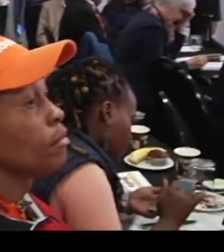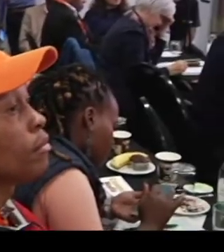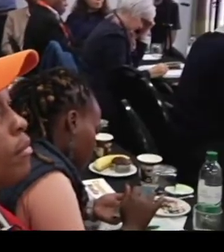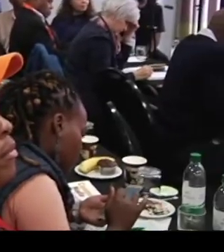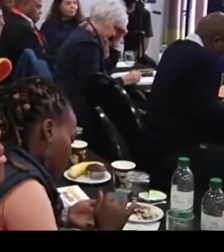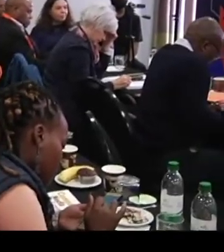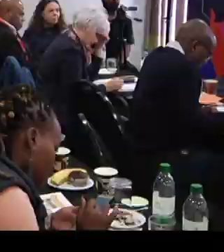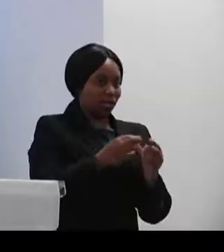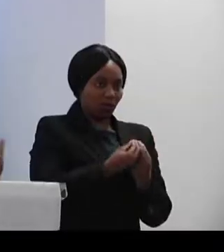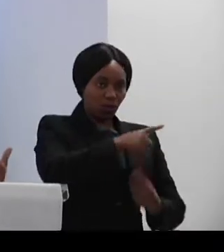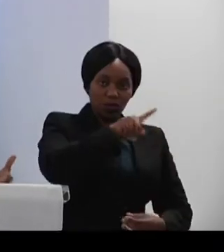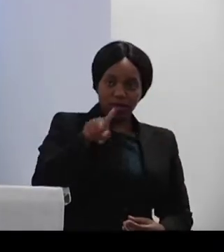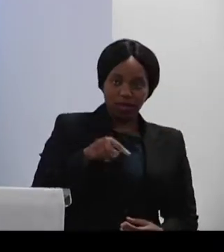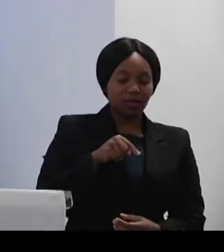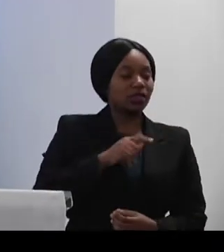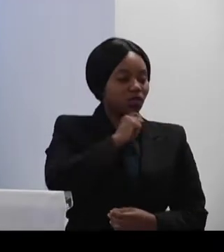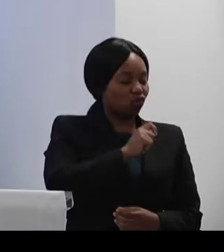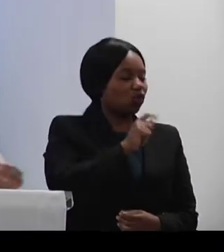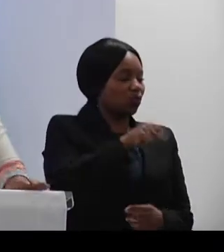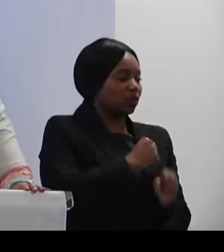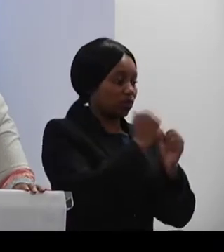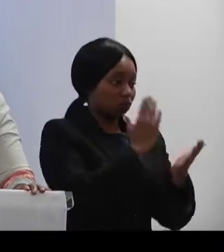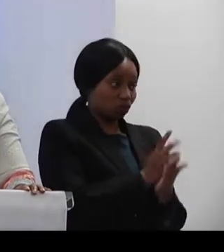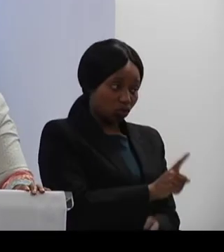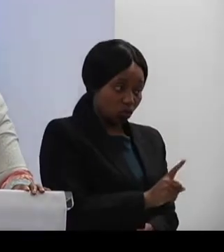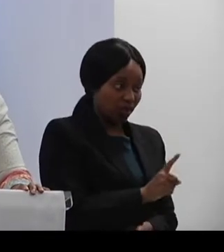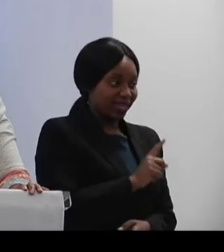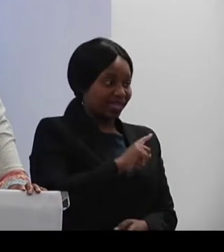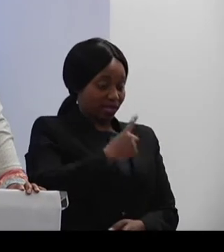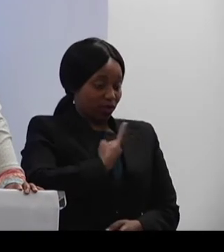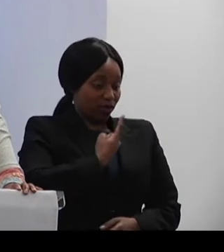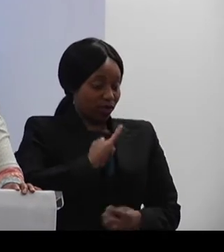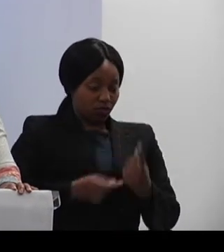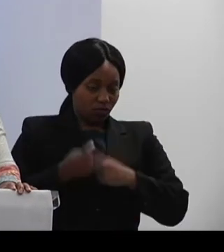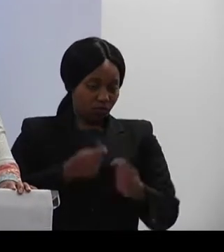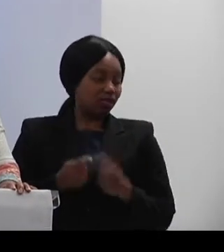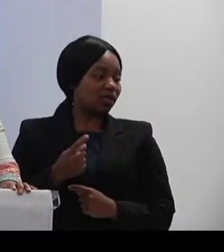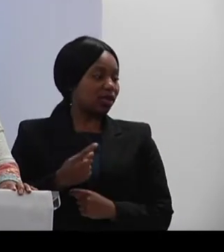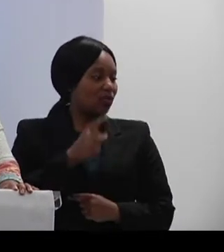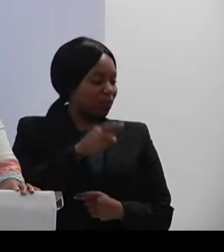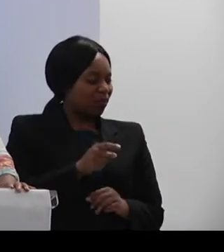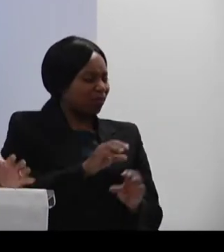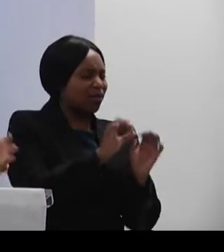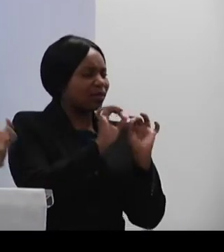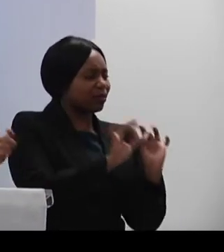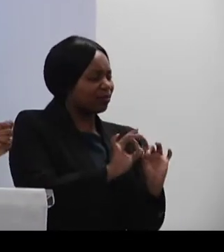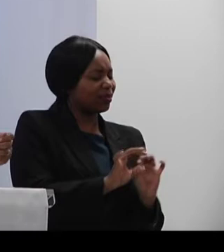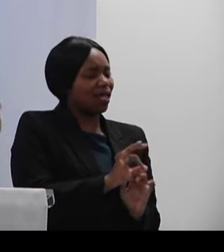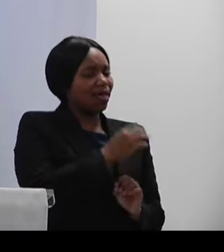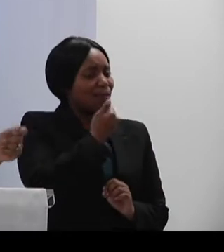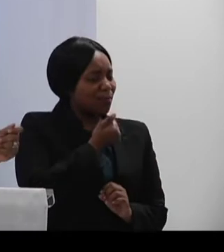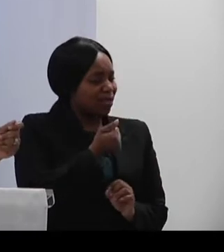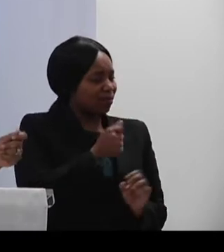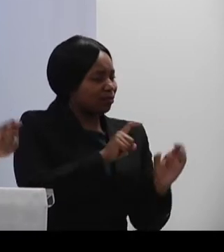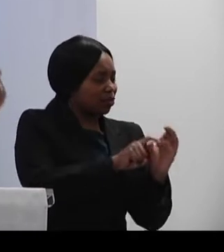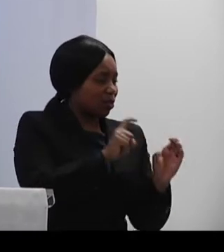appendage. We need to make sure that we must be seen as a sector of